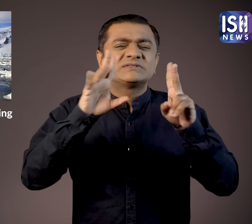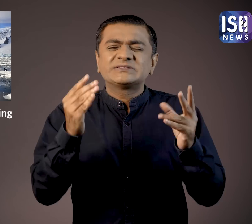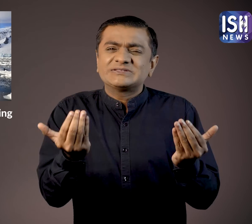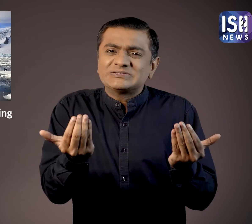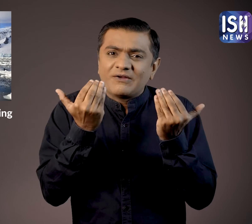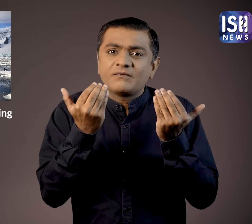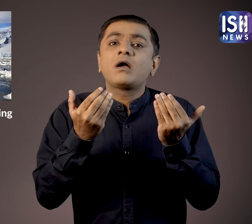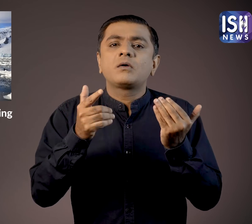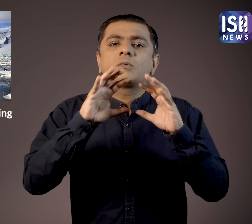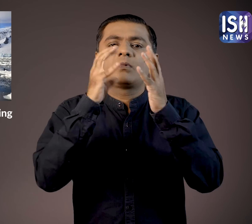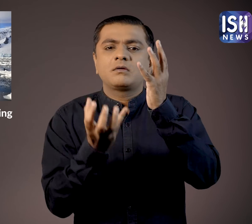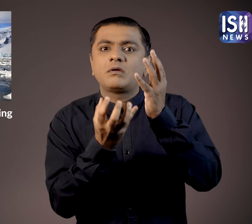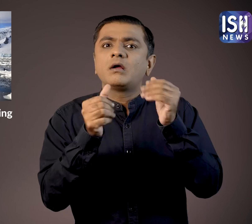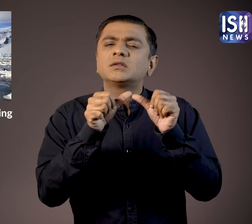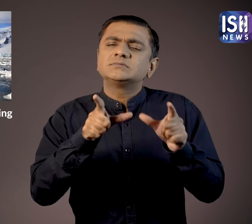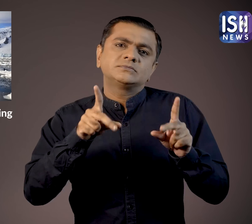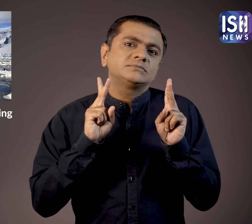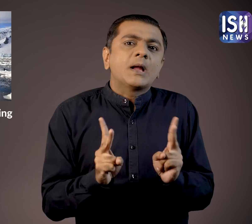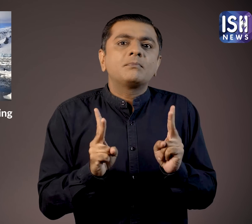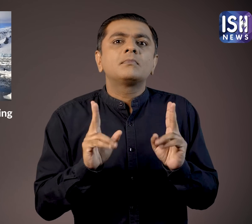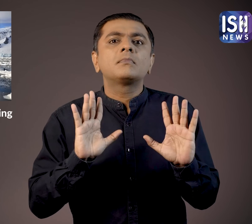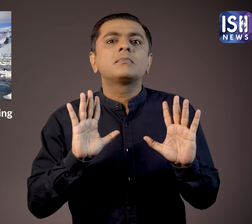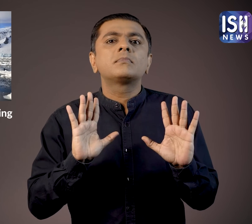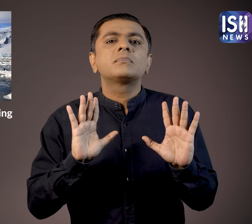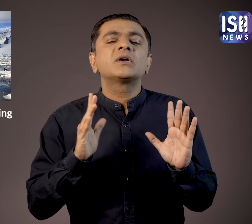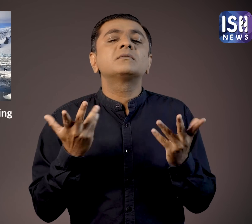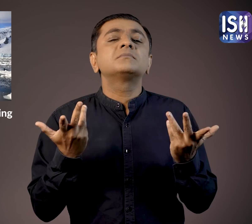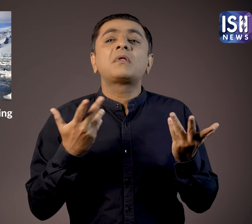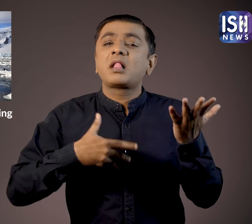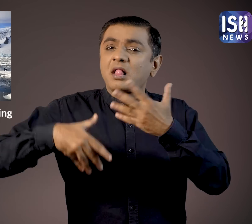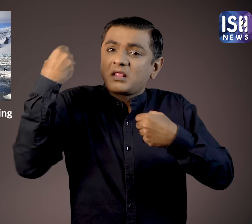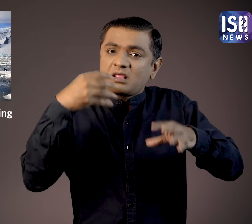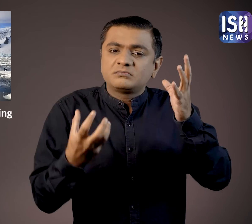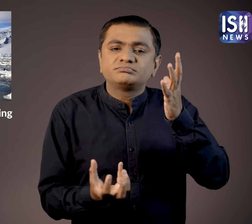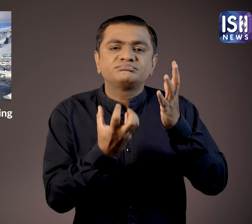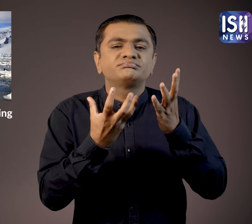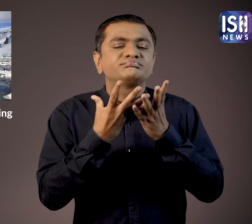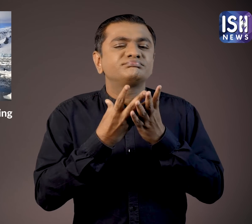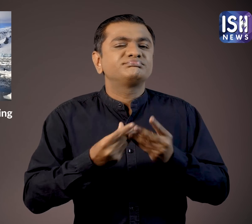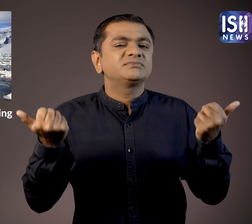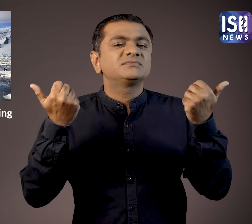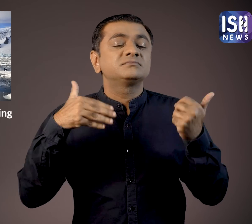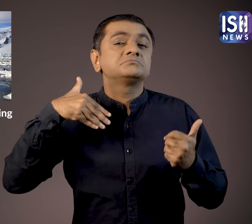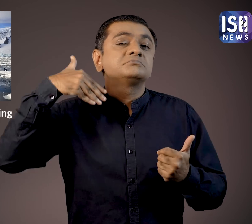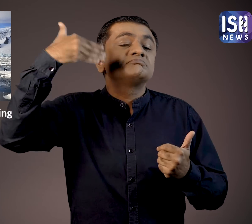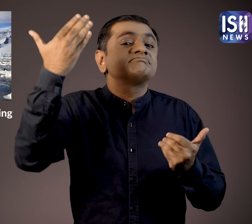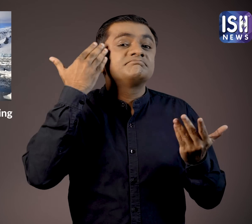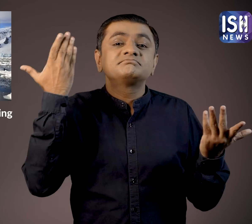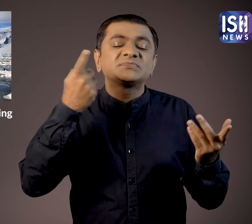Save the planet and protect Antarctica. Otherwise, the South Pole will completely melt and vanish in the